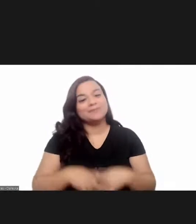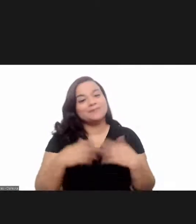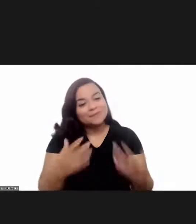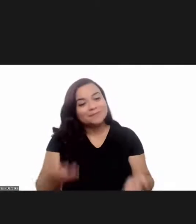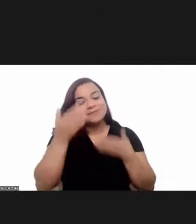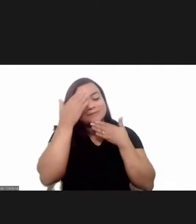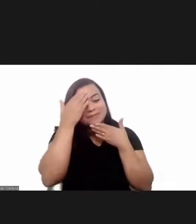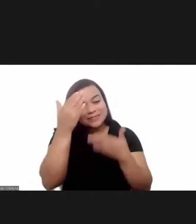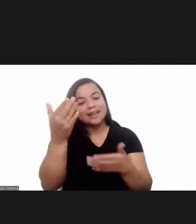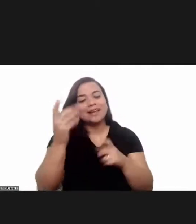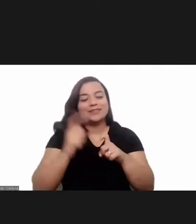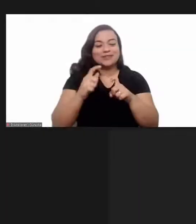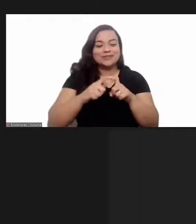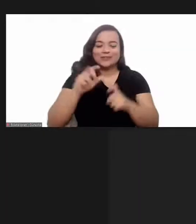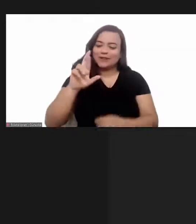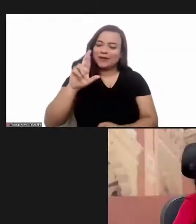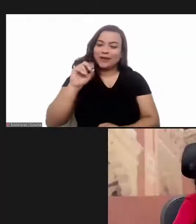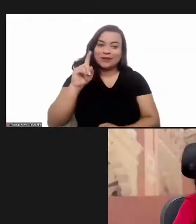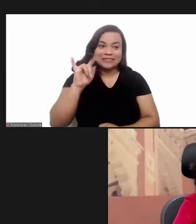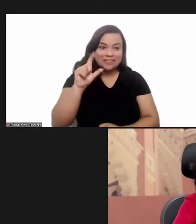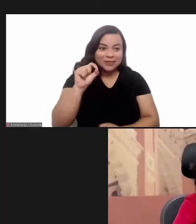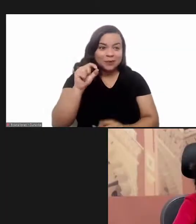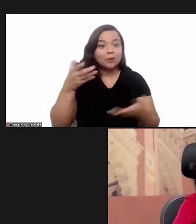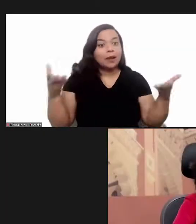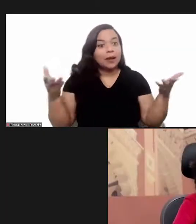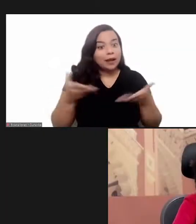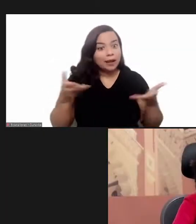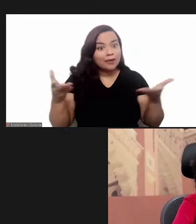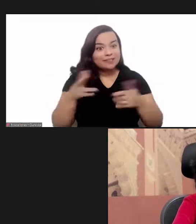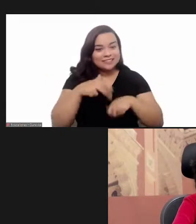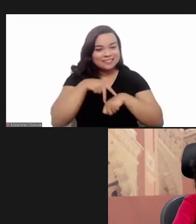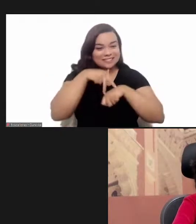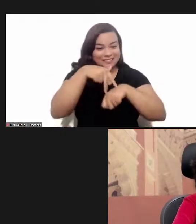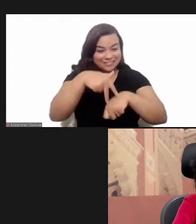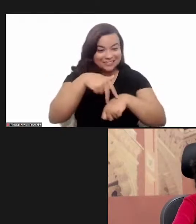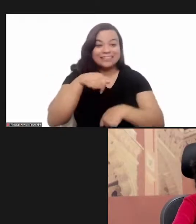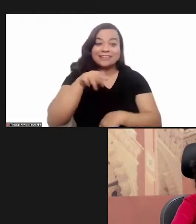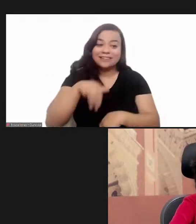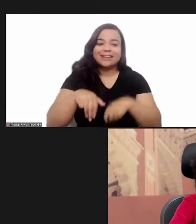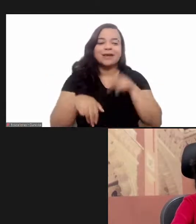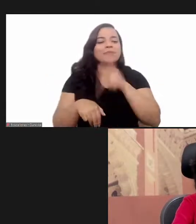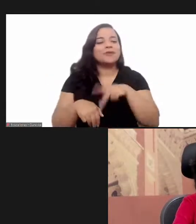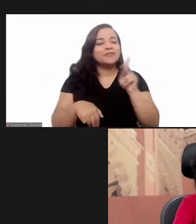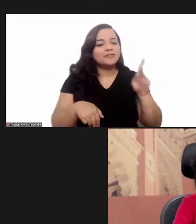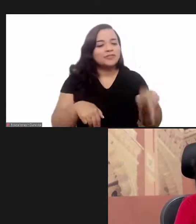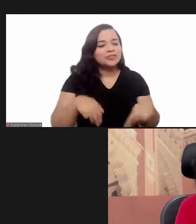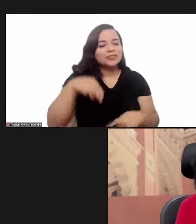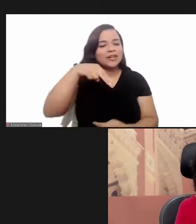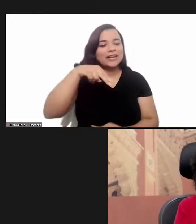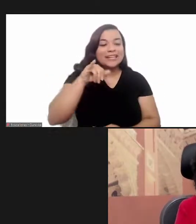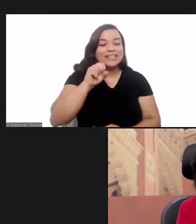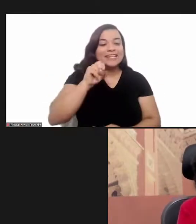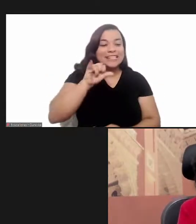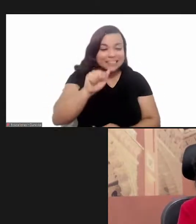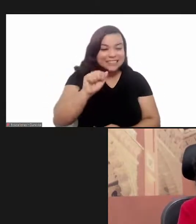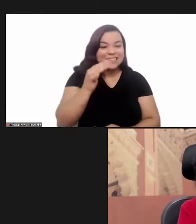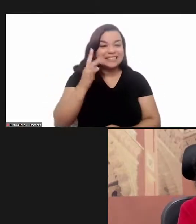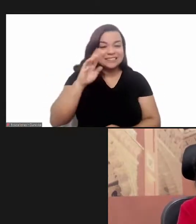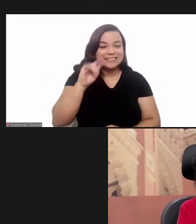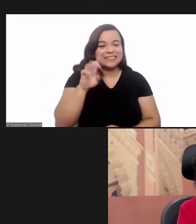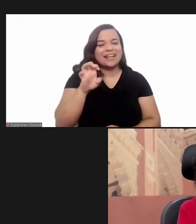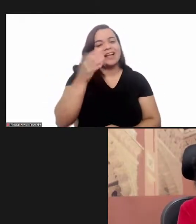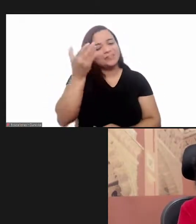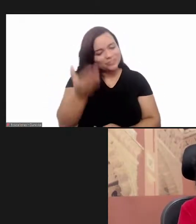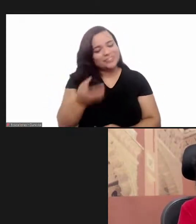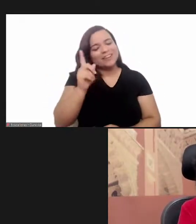thank you very much dr rodrigo and now with the floor professor nisa trindade lima the president